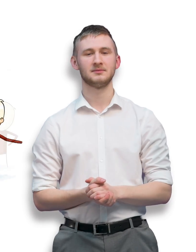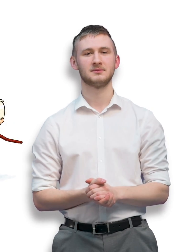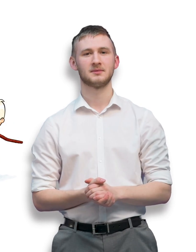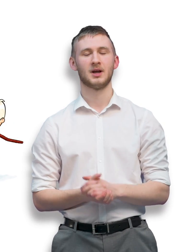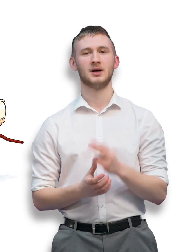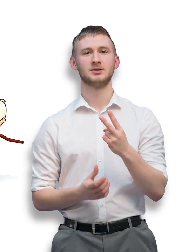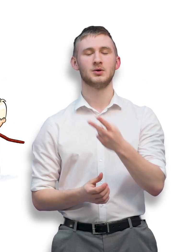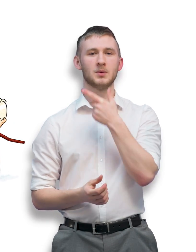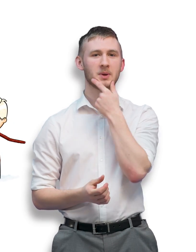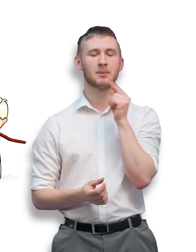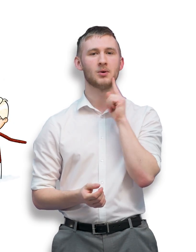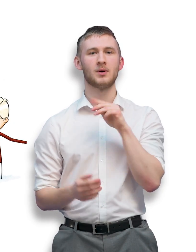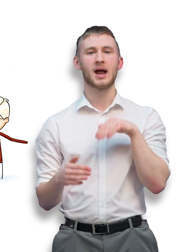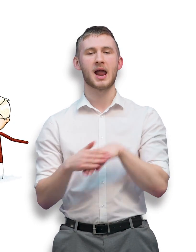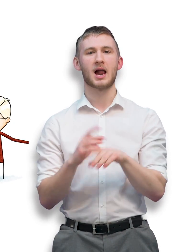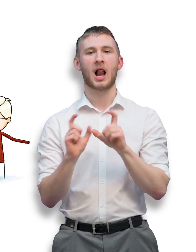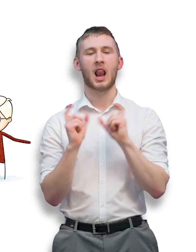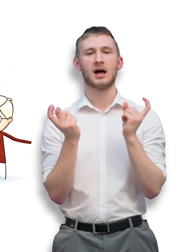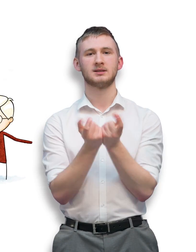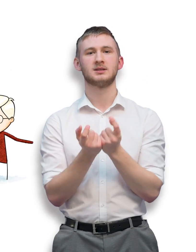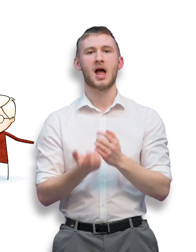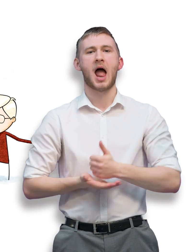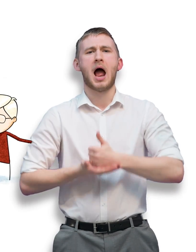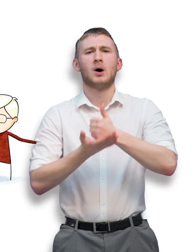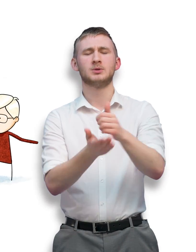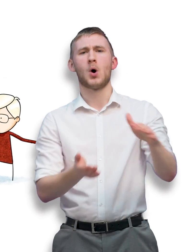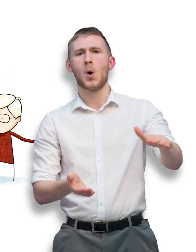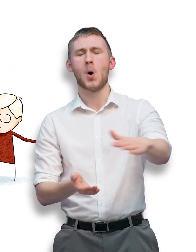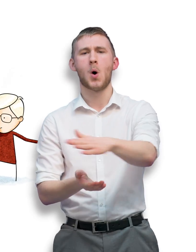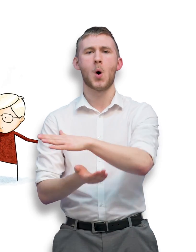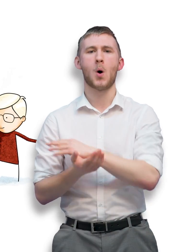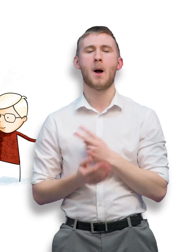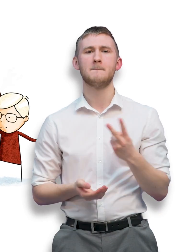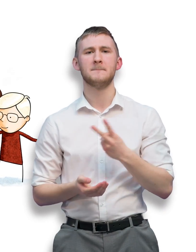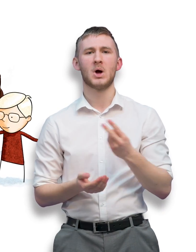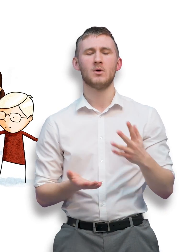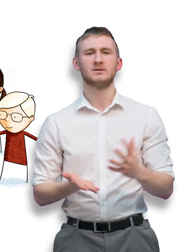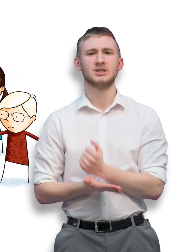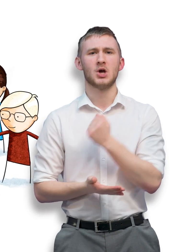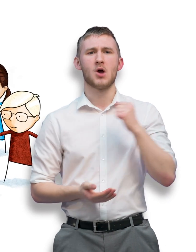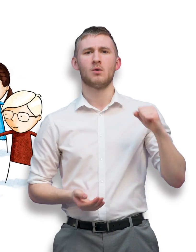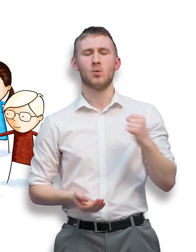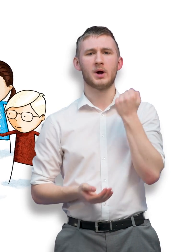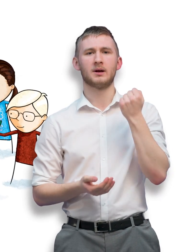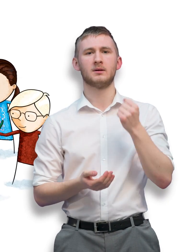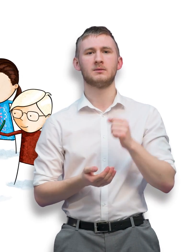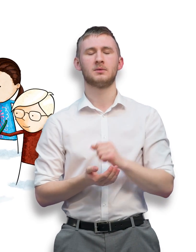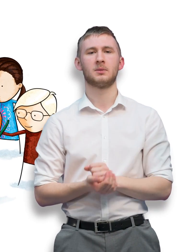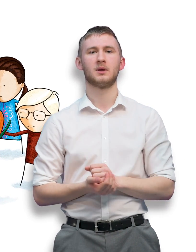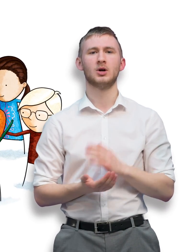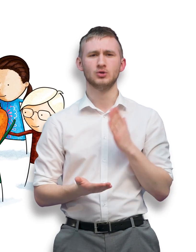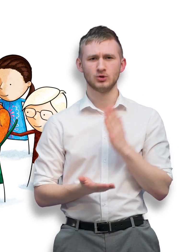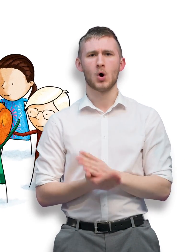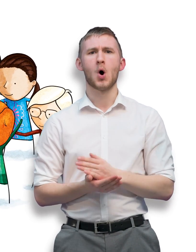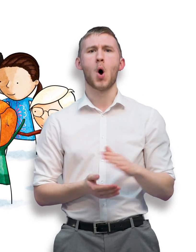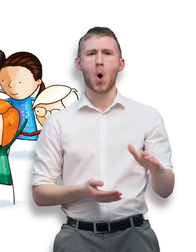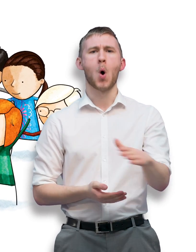Two people in class have helped you all And they both deserve to win I'm sure you'll agree it wouldn't be right